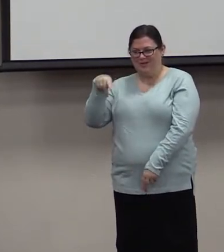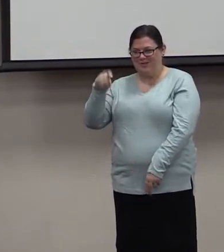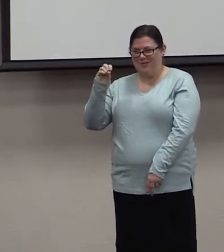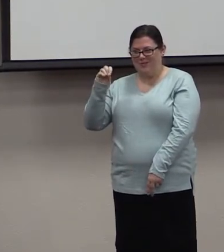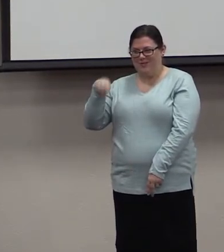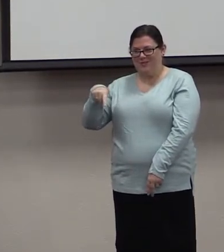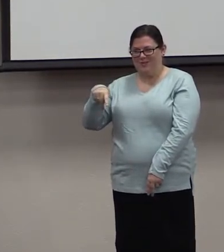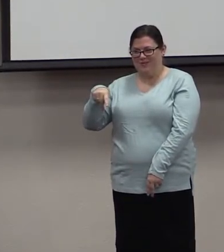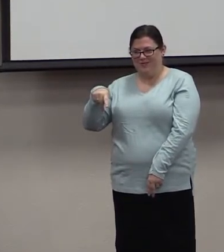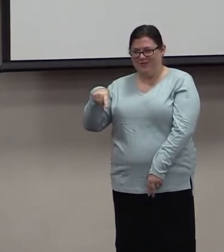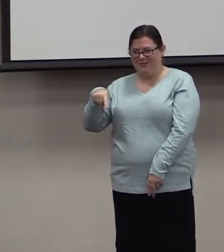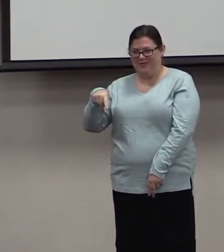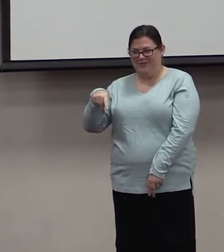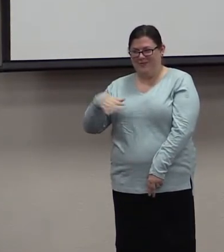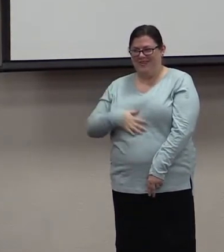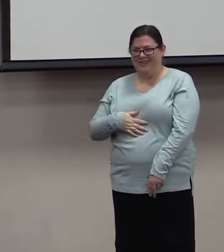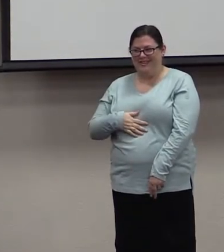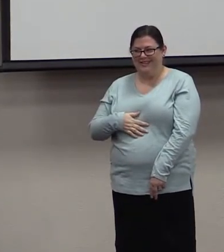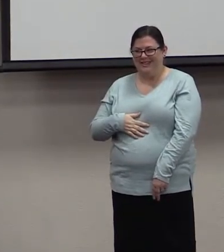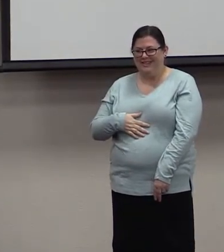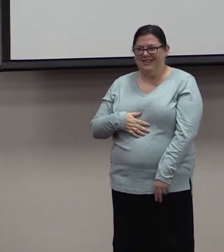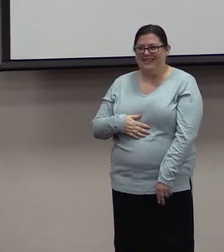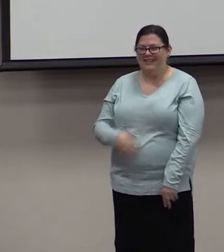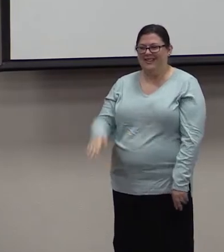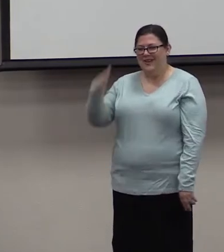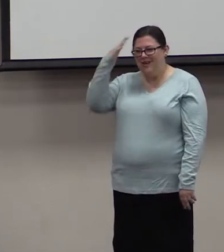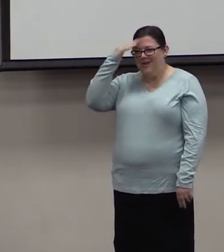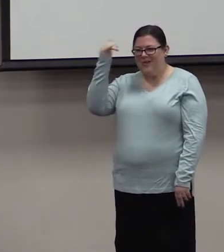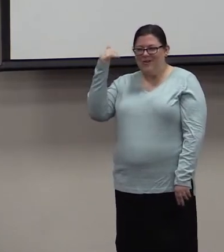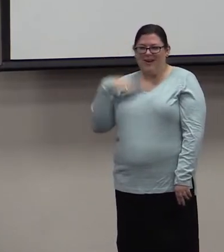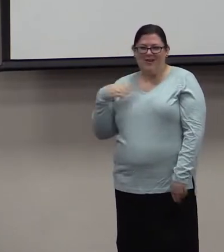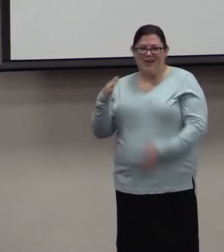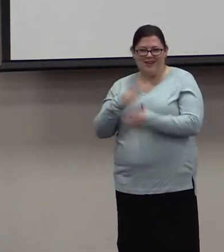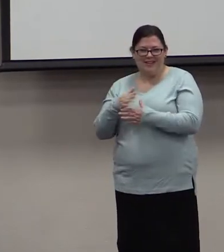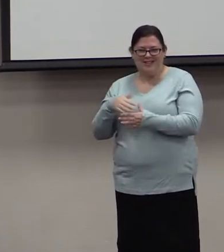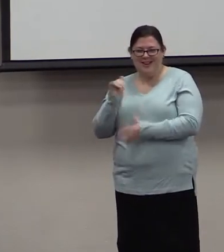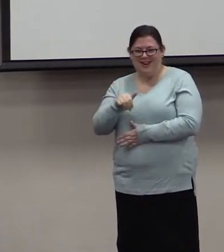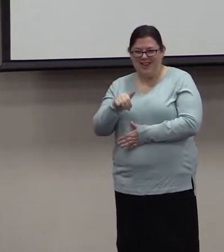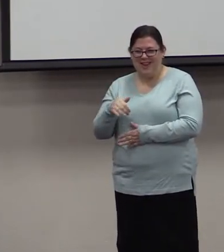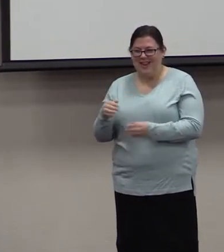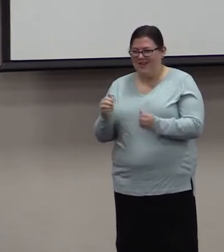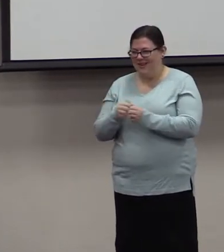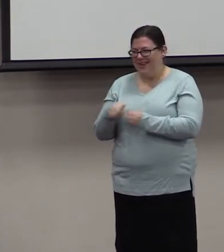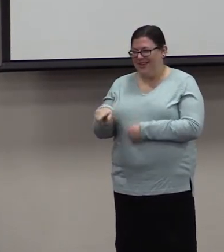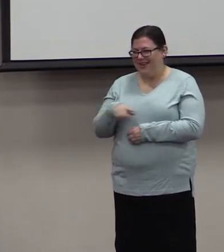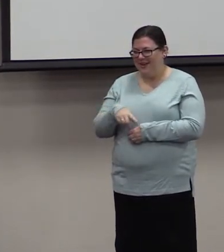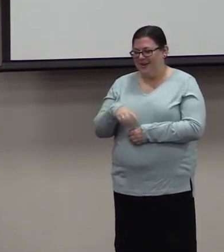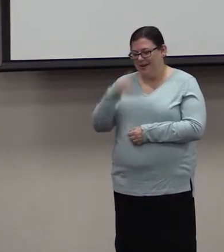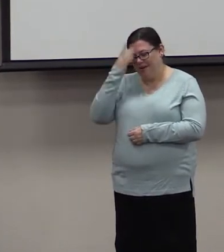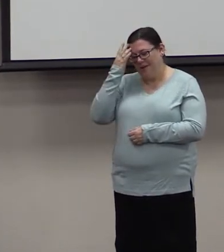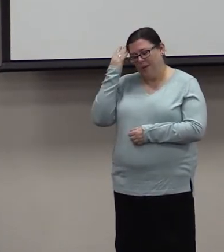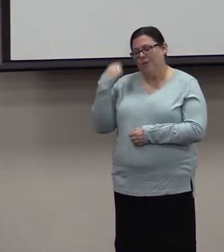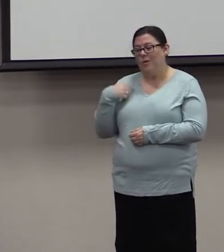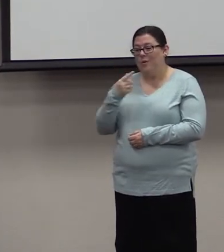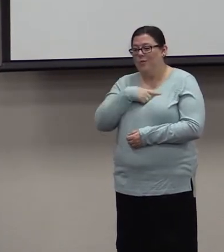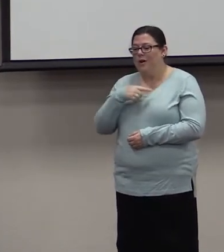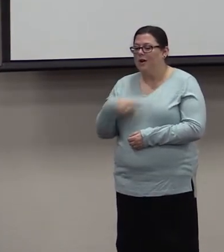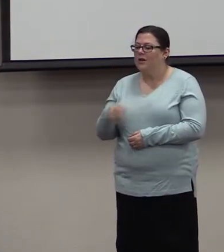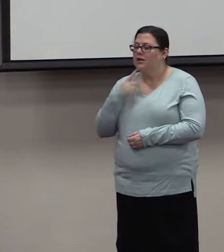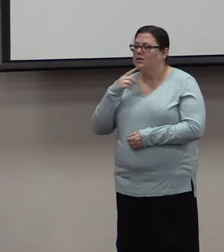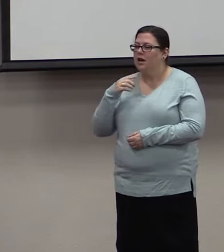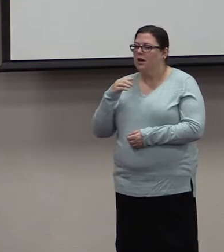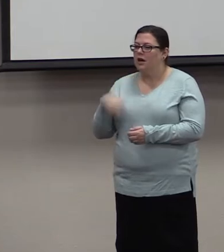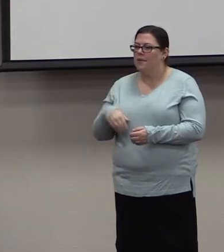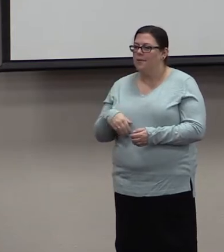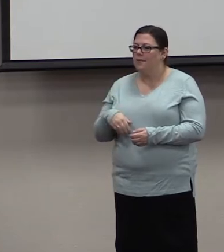Why do I share this story? Well, because we're going to be talking about Ephesians chapter 6, verses 1